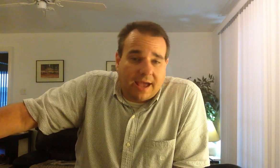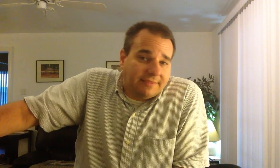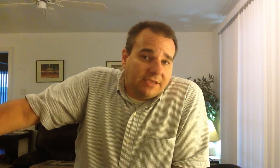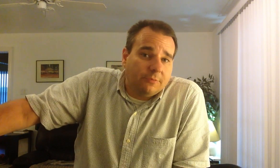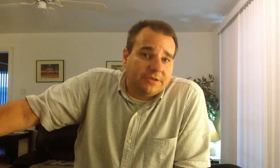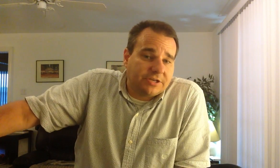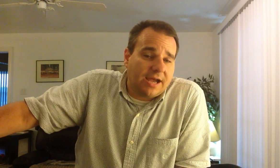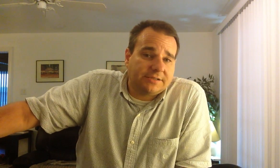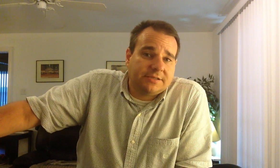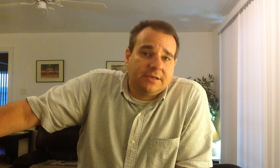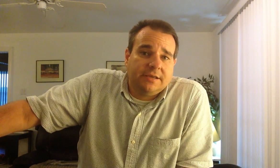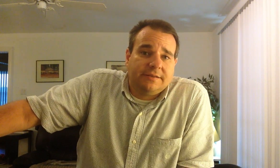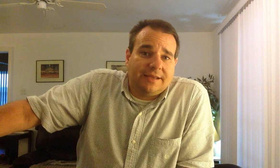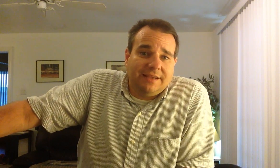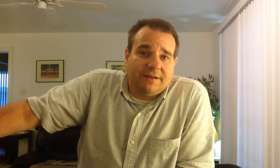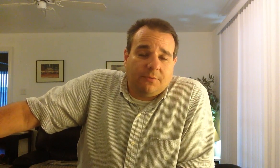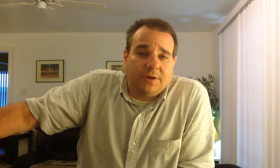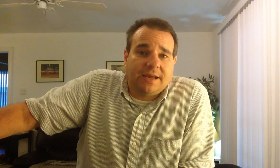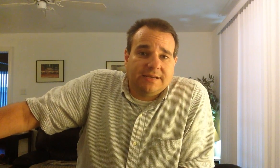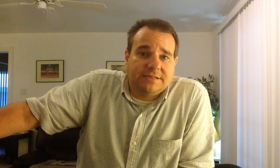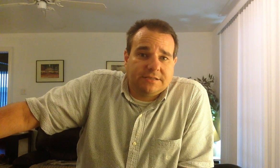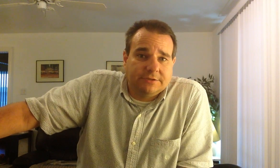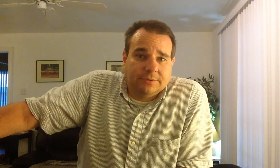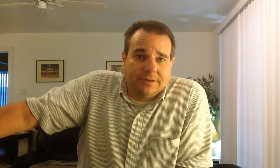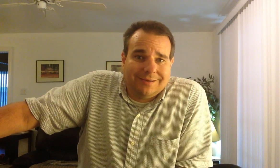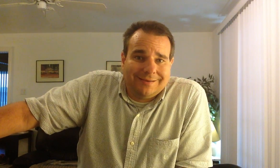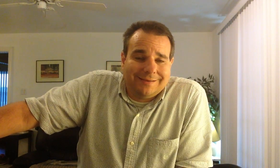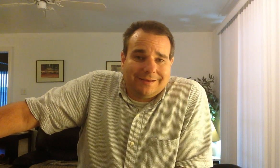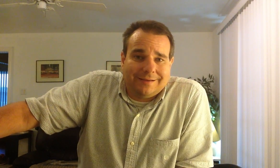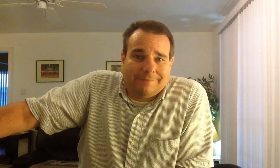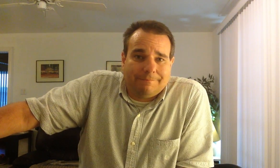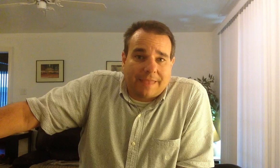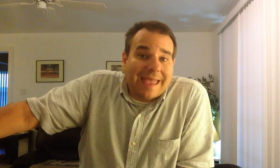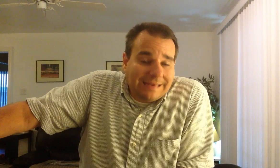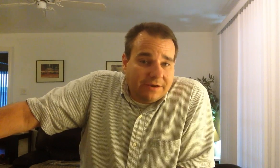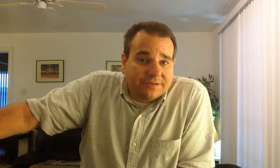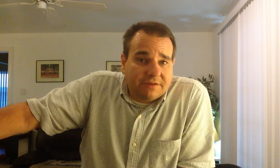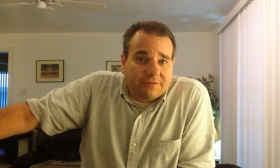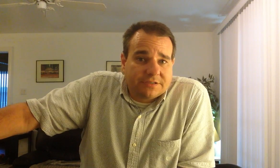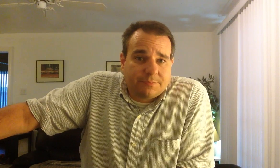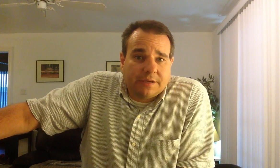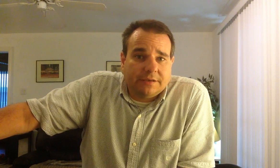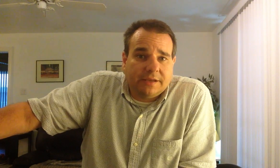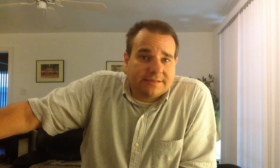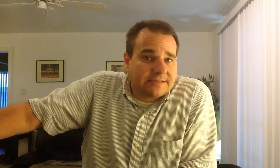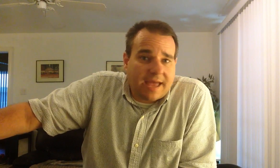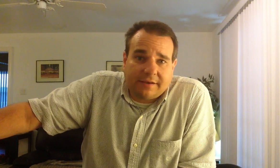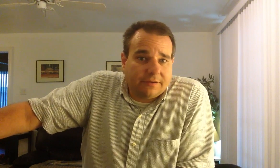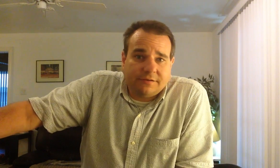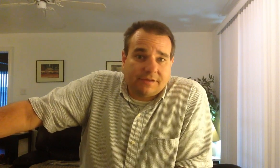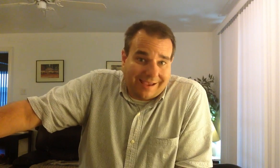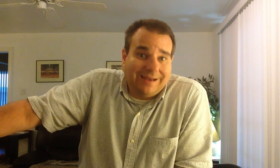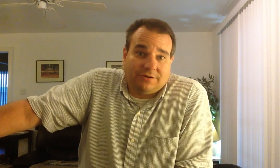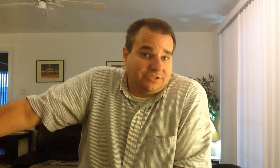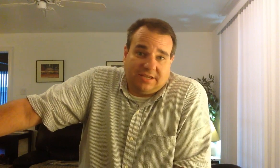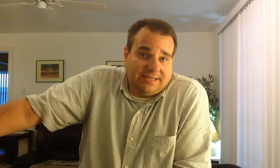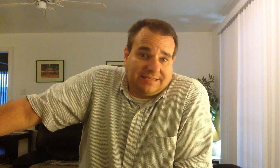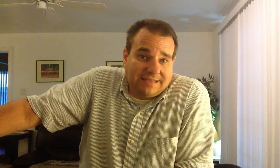But I think you'll be shocked that even at 192. I can hear a difference but it's not I can hear it's a